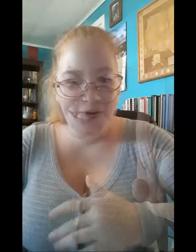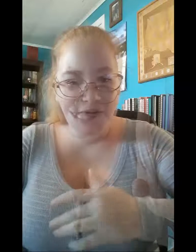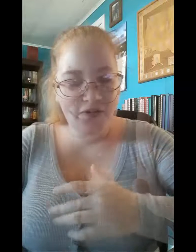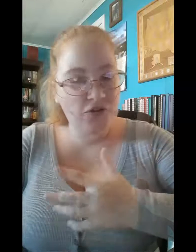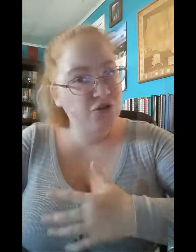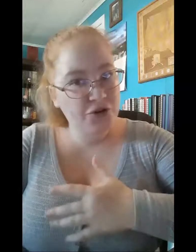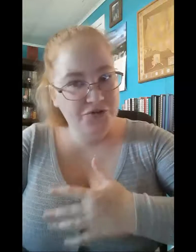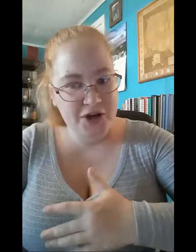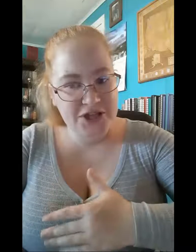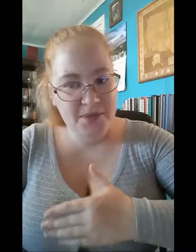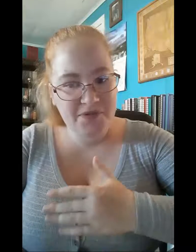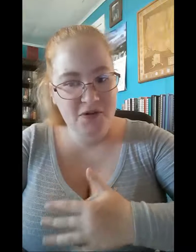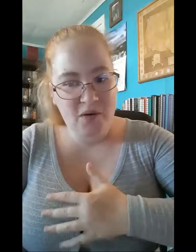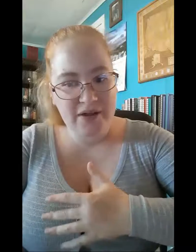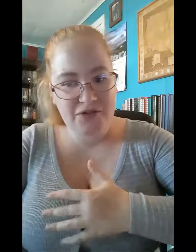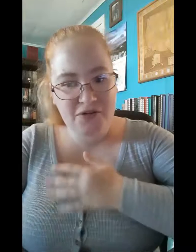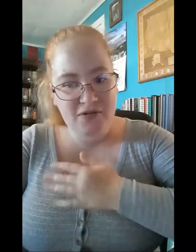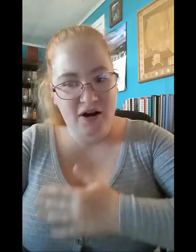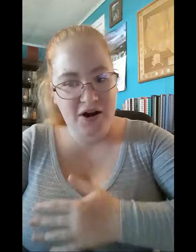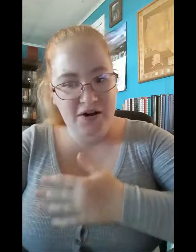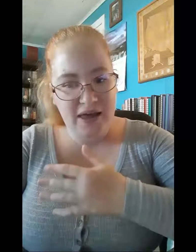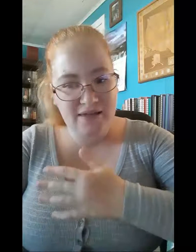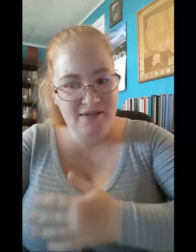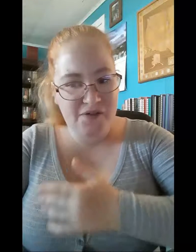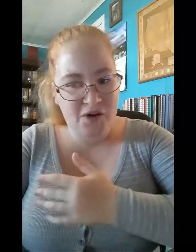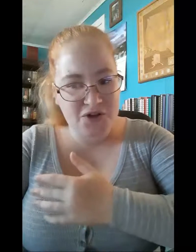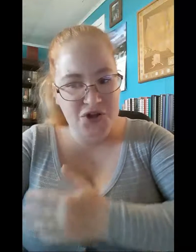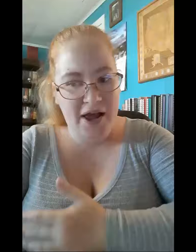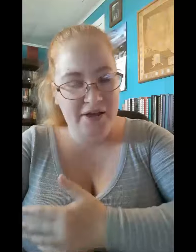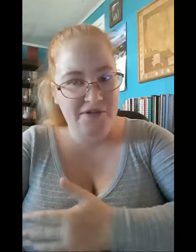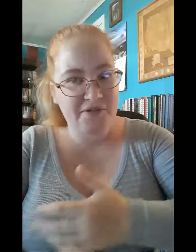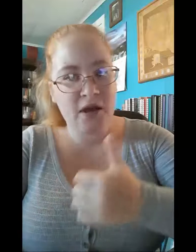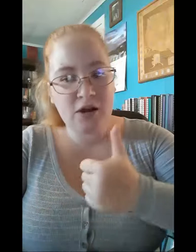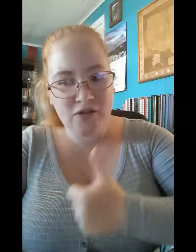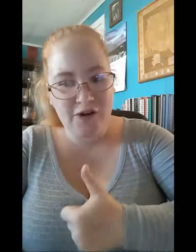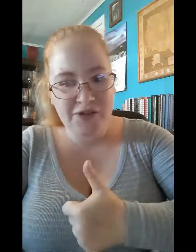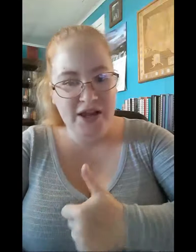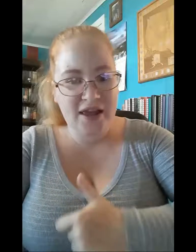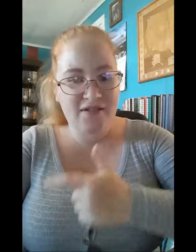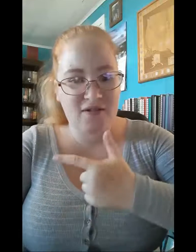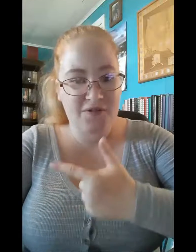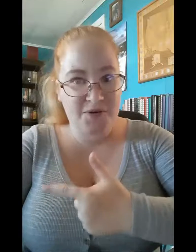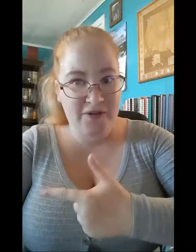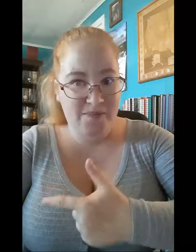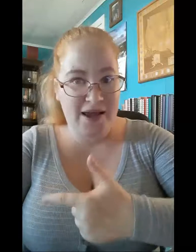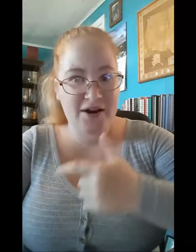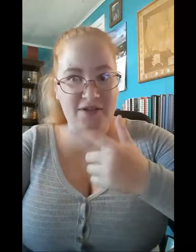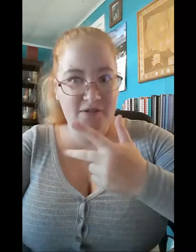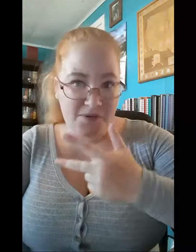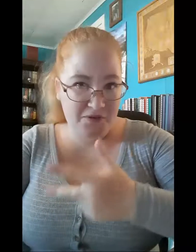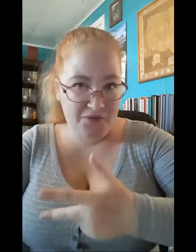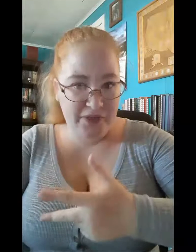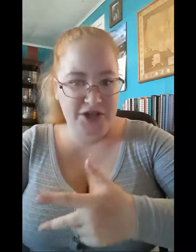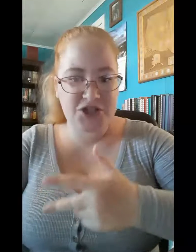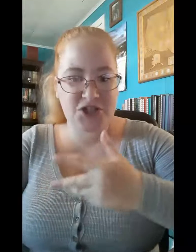focused on true friendships, going through dark and difficult trials, loneliness, disapproving parents, abusive relationships,